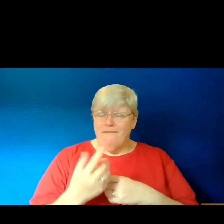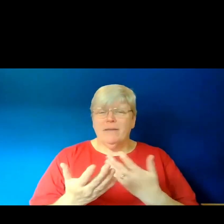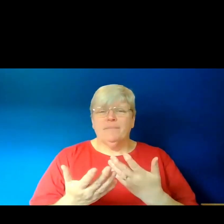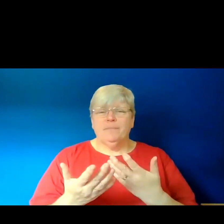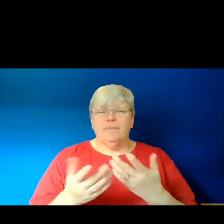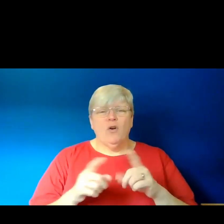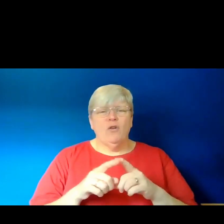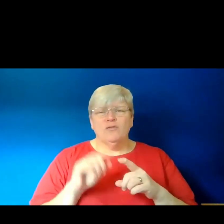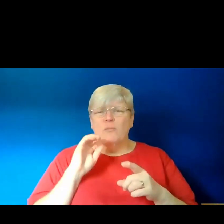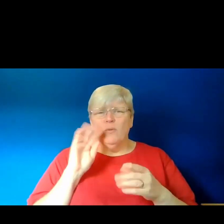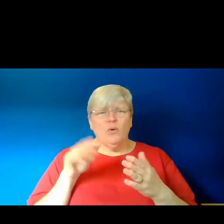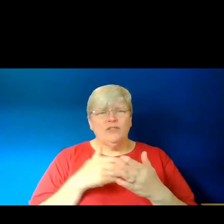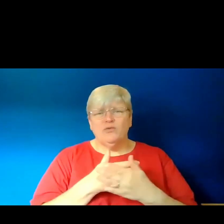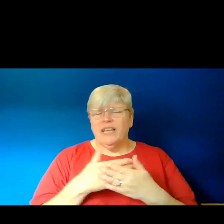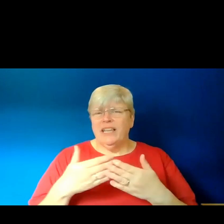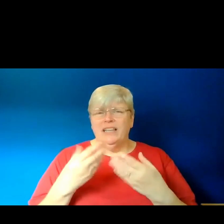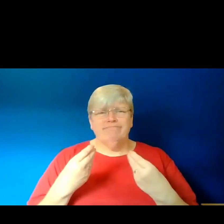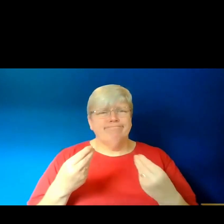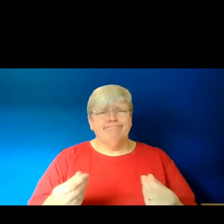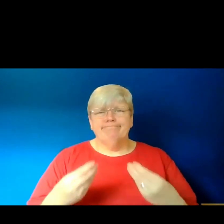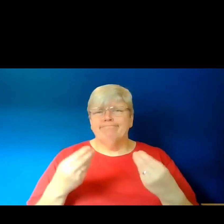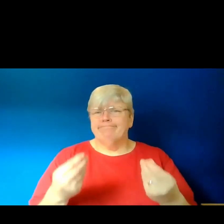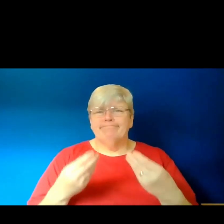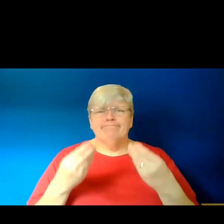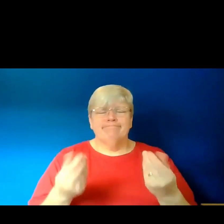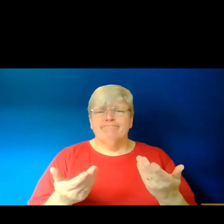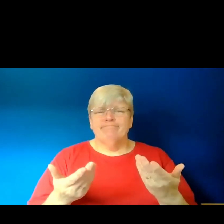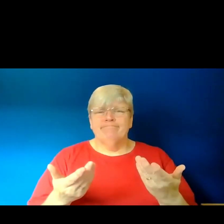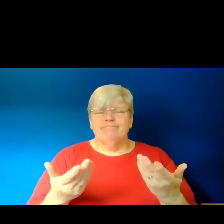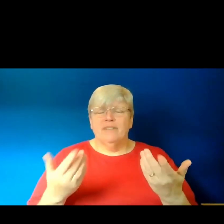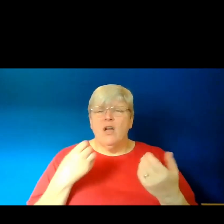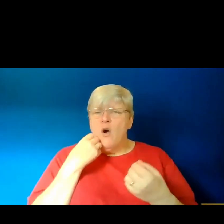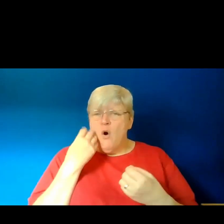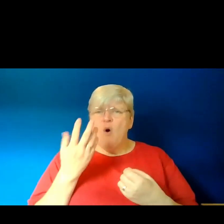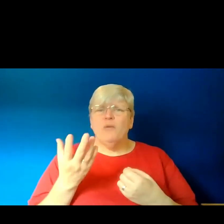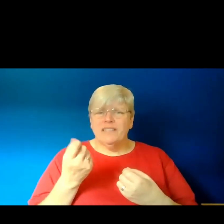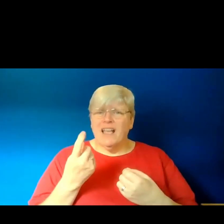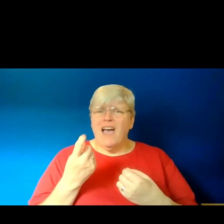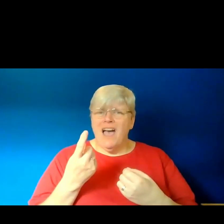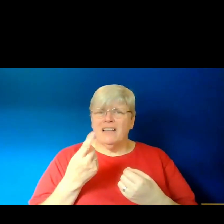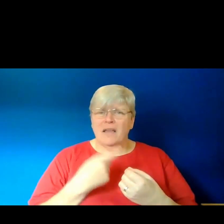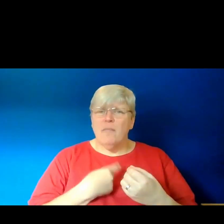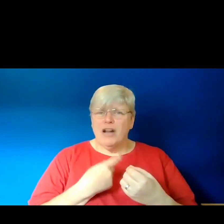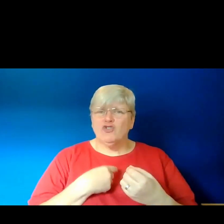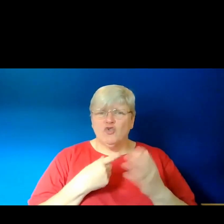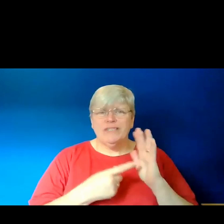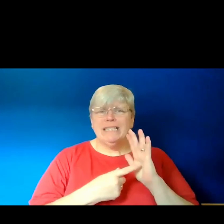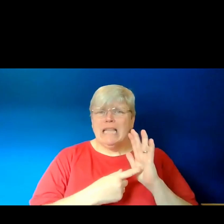because poetry is so fluid, there is always space for personal statement